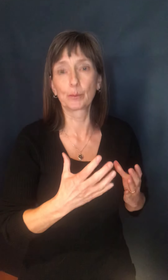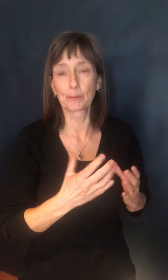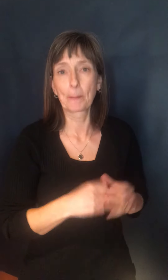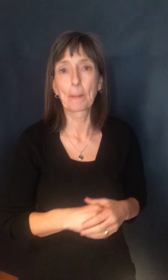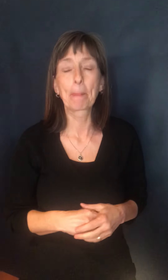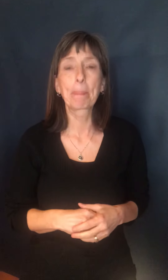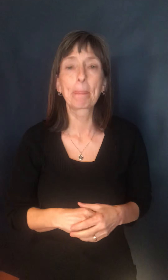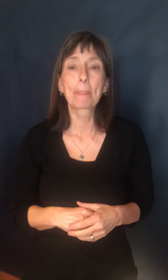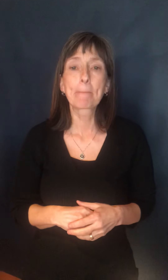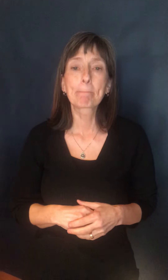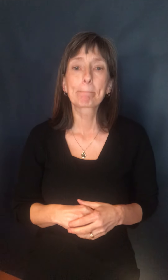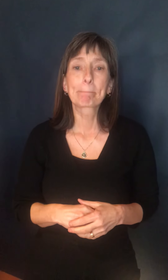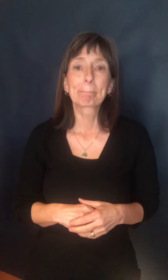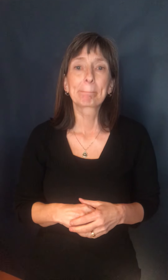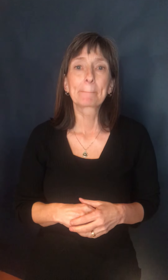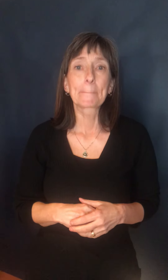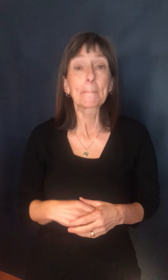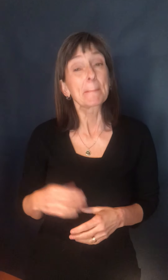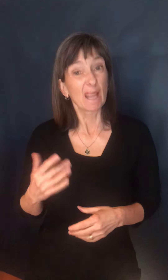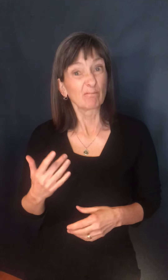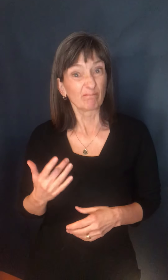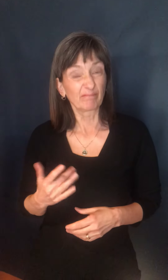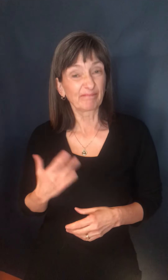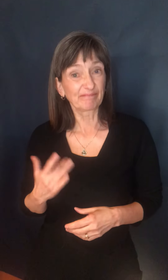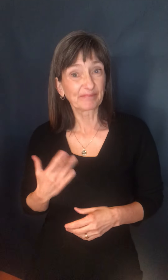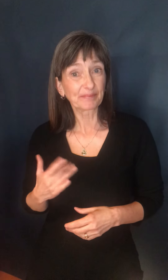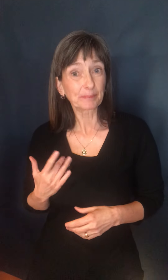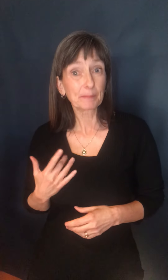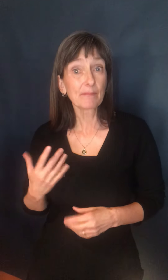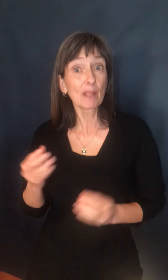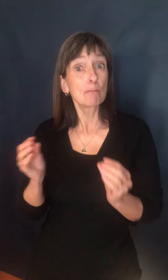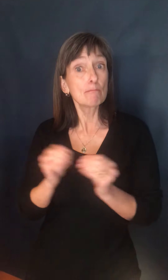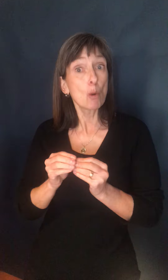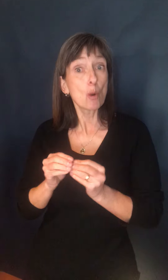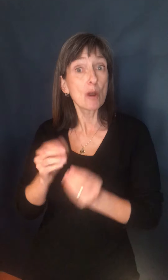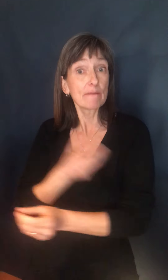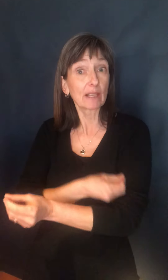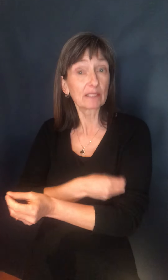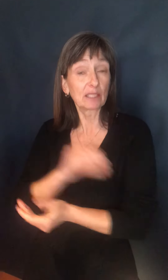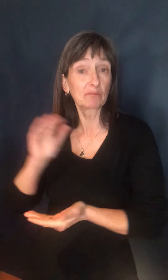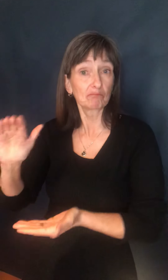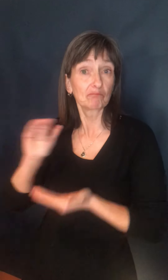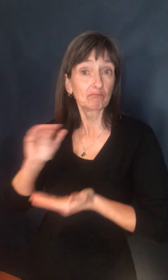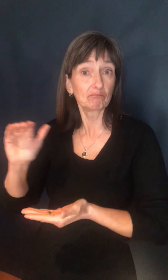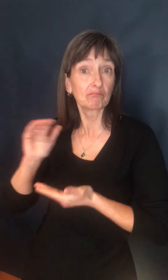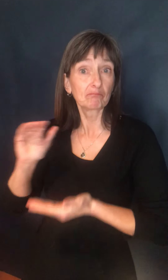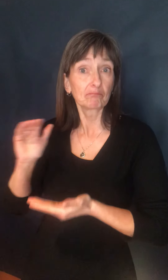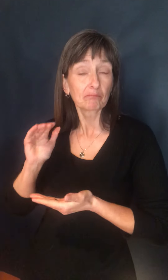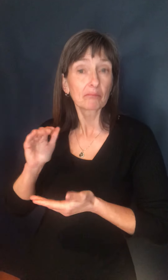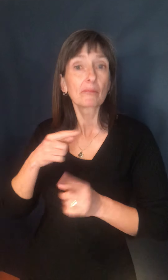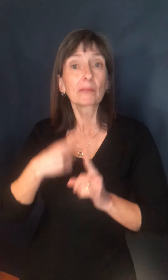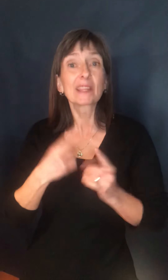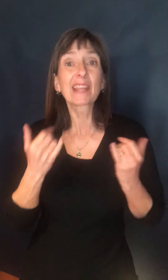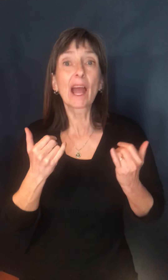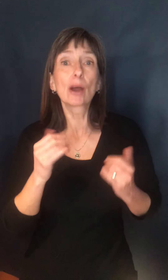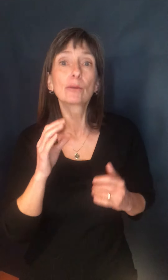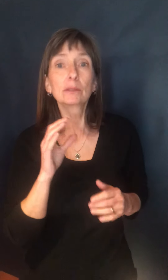anticipate a significant increase in vaccine supply in the weeks ahead, we are also seeking physicians and pharmacists who are interested in